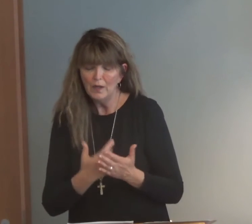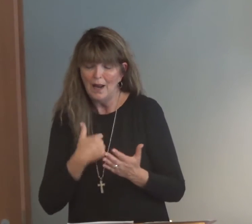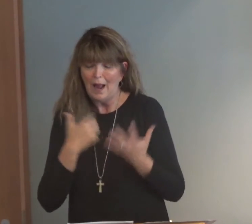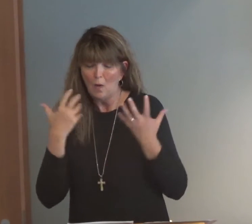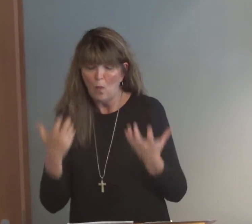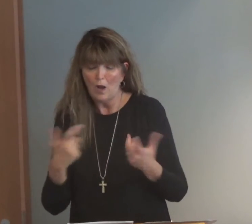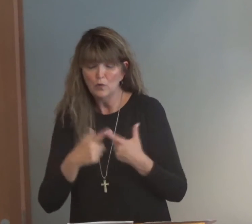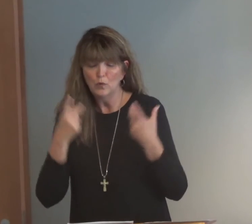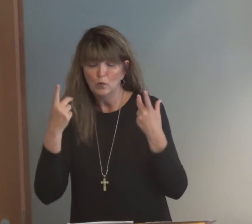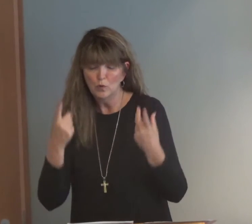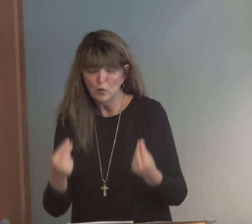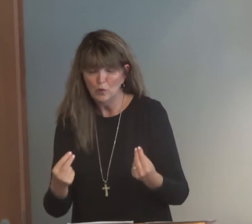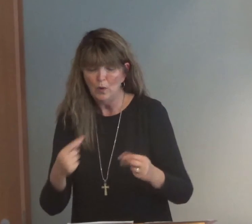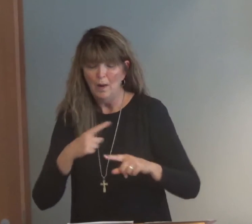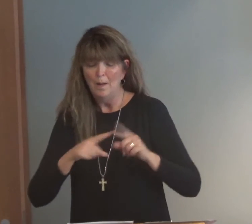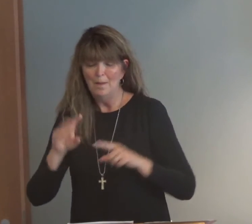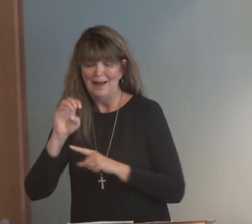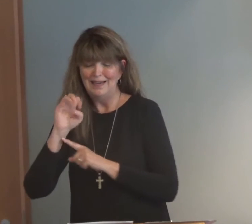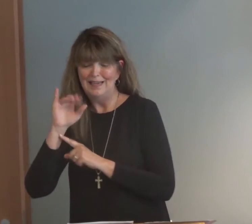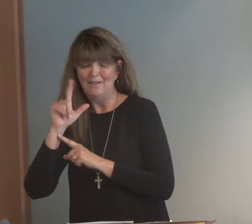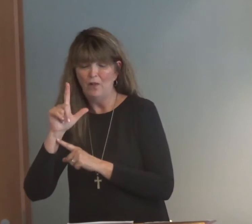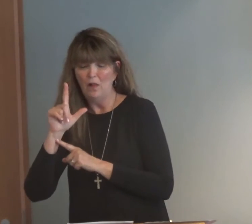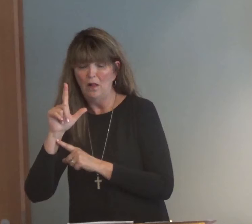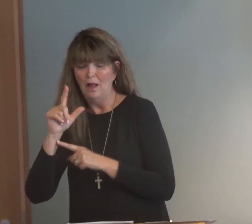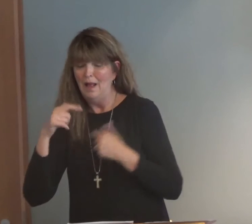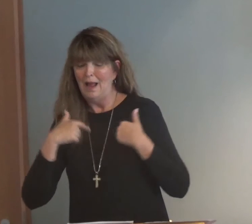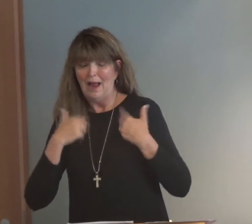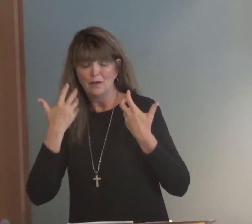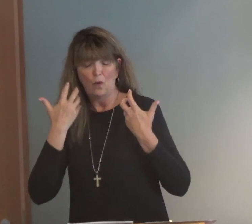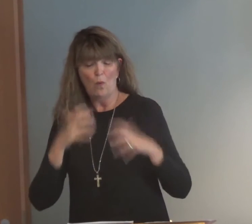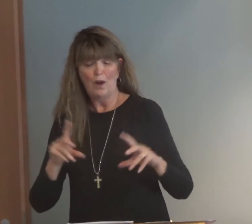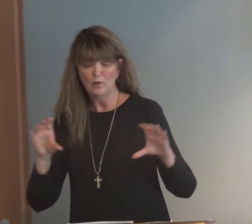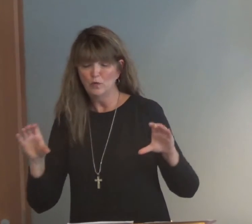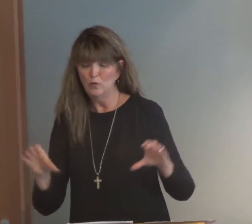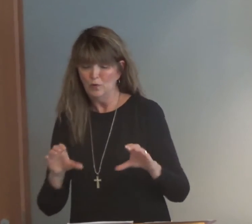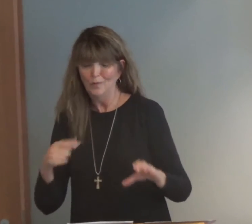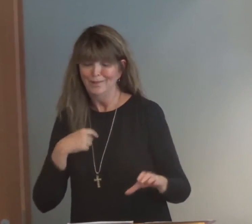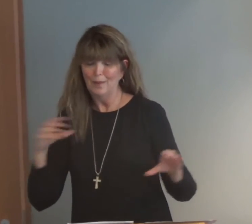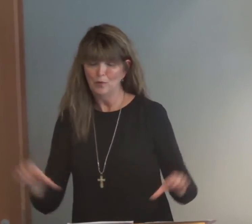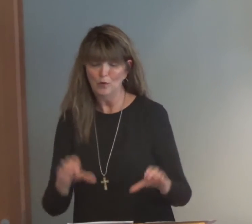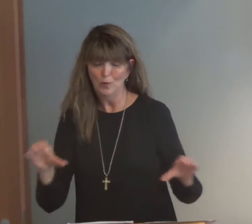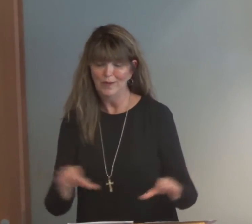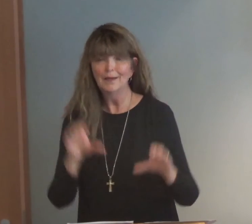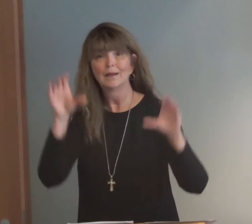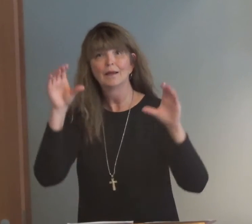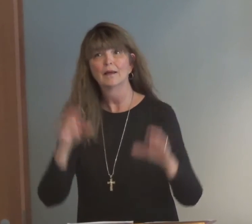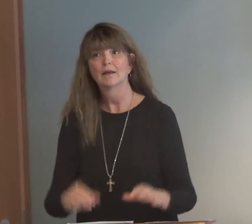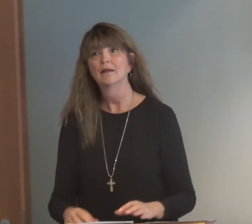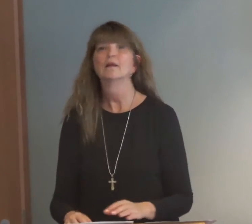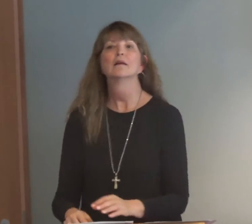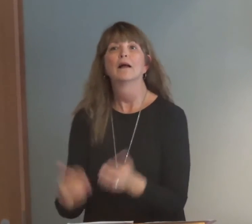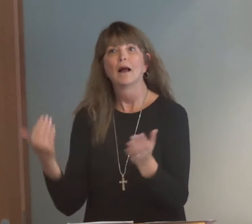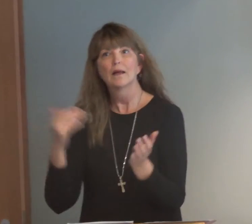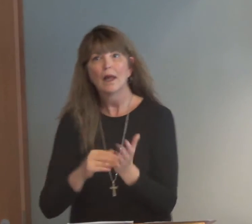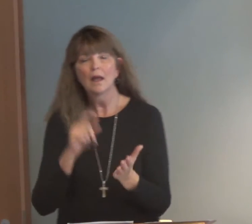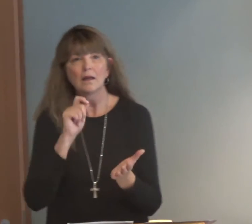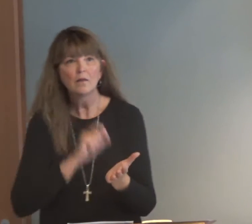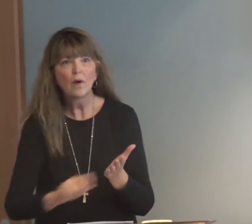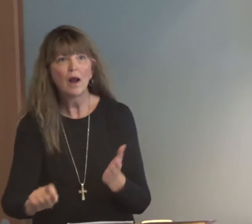I do not do the good that I want to do, but the evil that I do not want to do is what I do. And